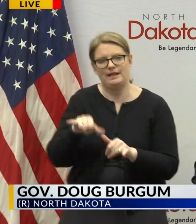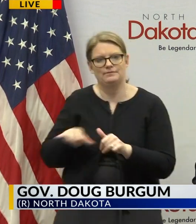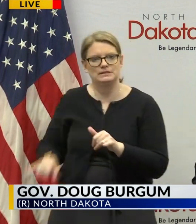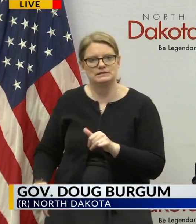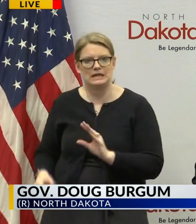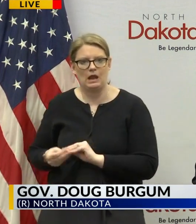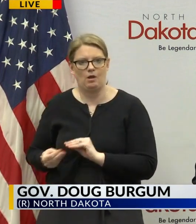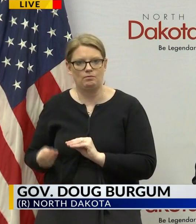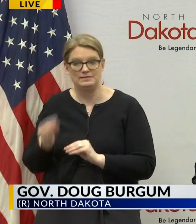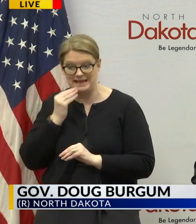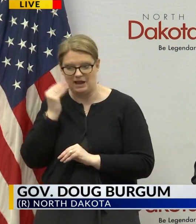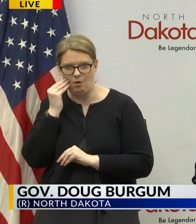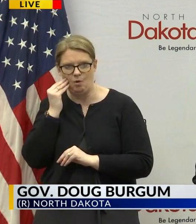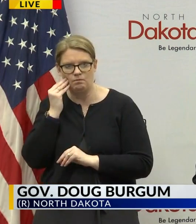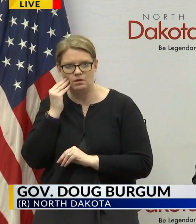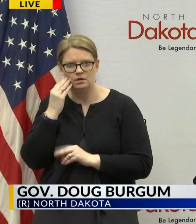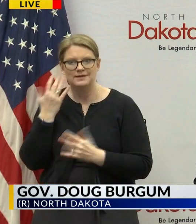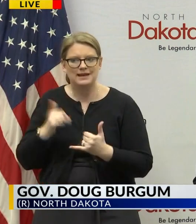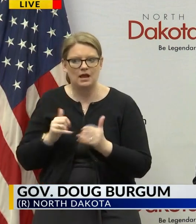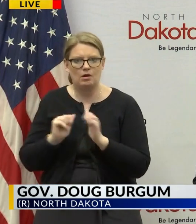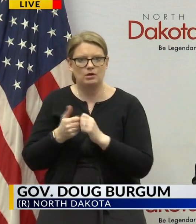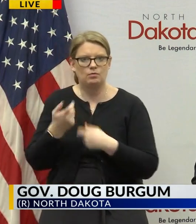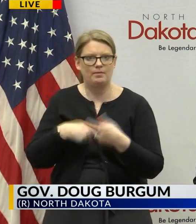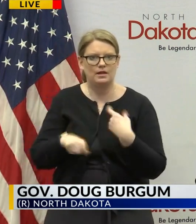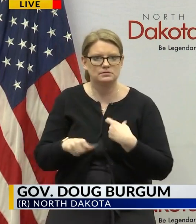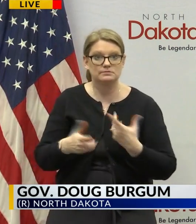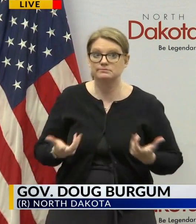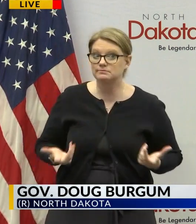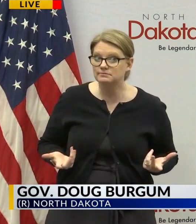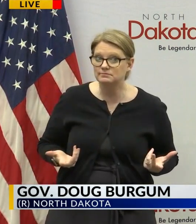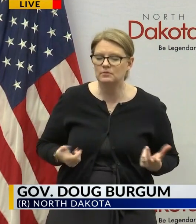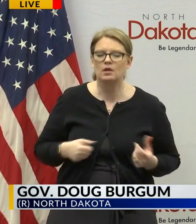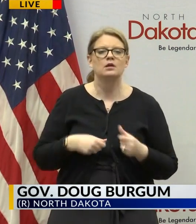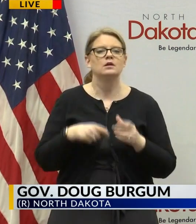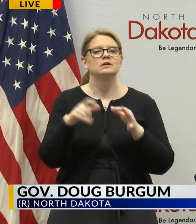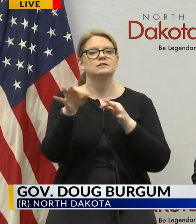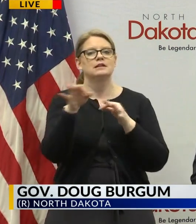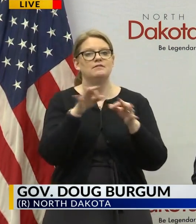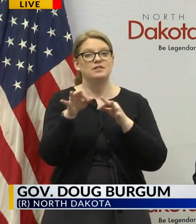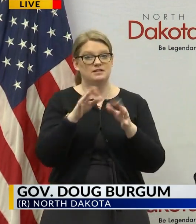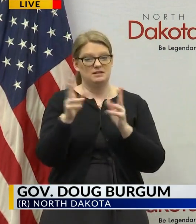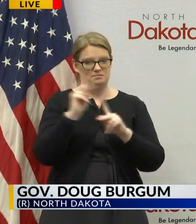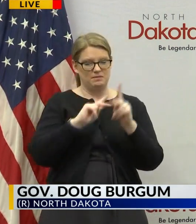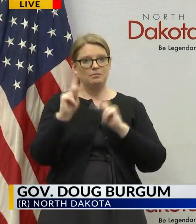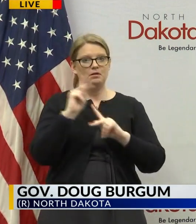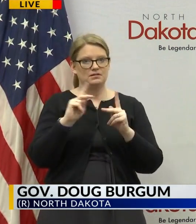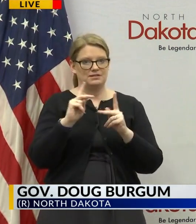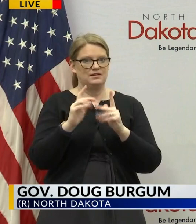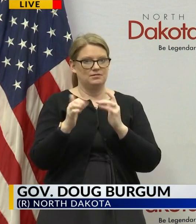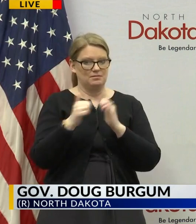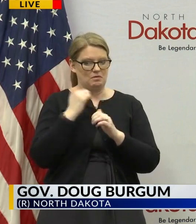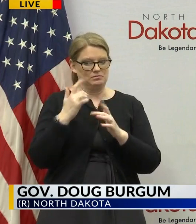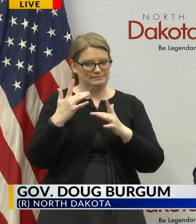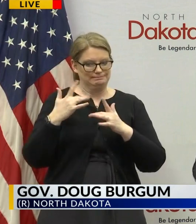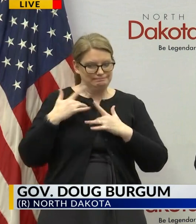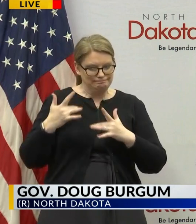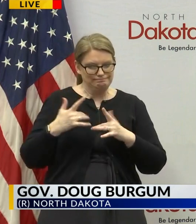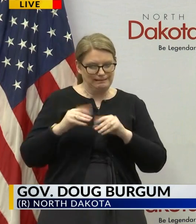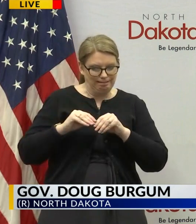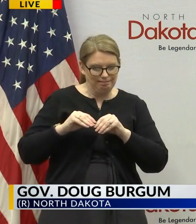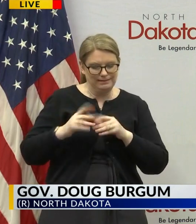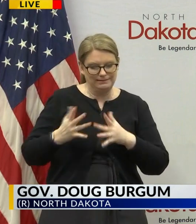how do you backfill that so again we have to always when we're talking about the definition of those most vulnerable we're talking about taking care about health care workers so